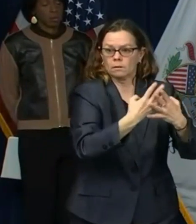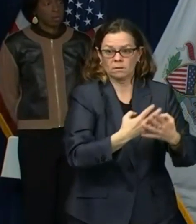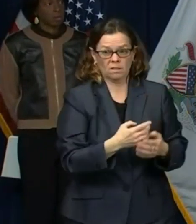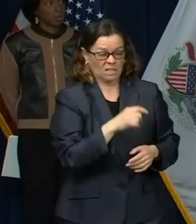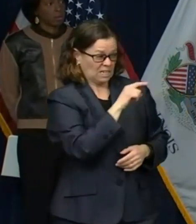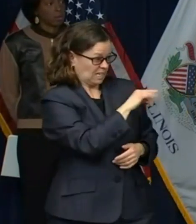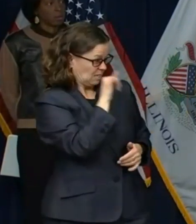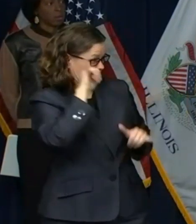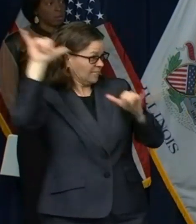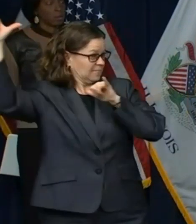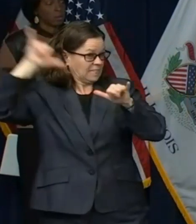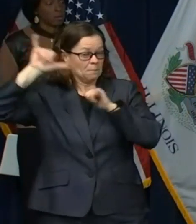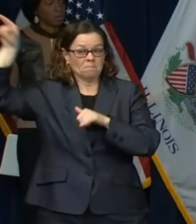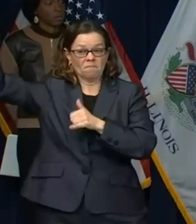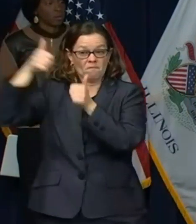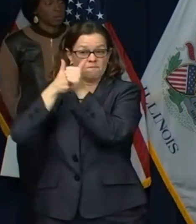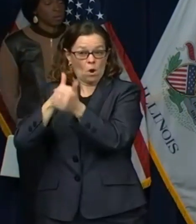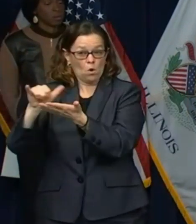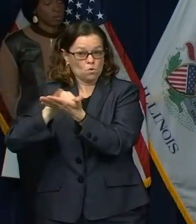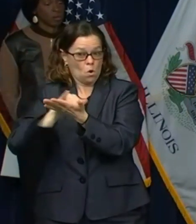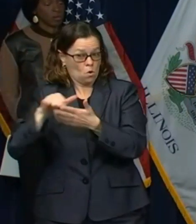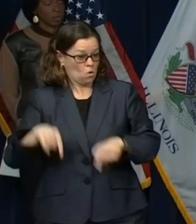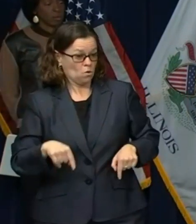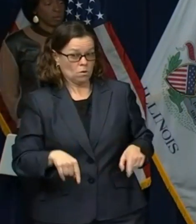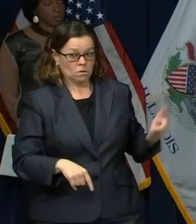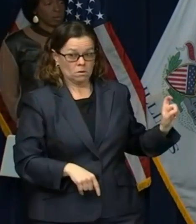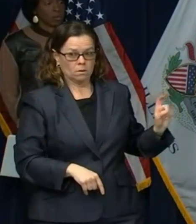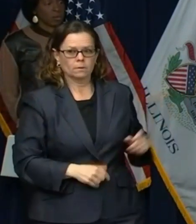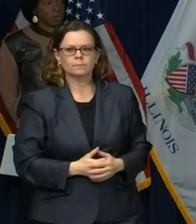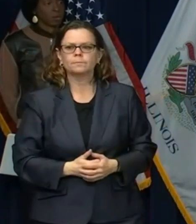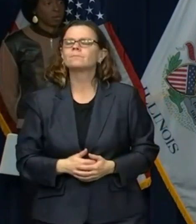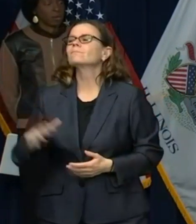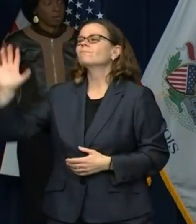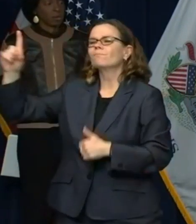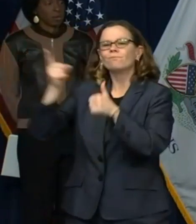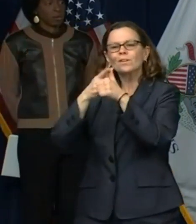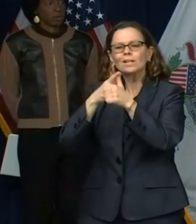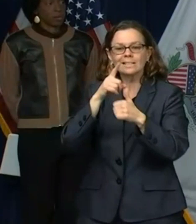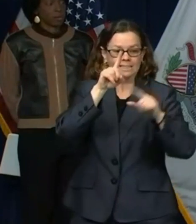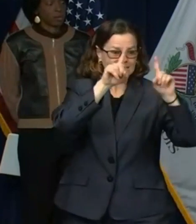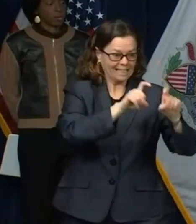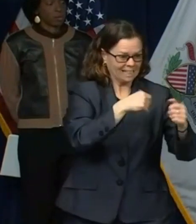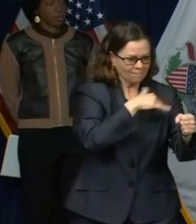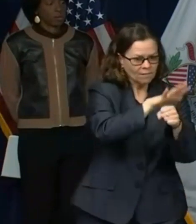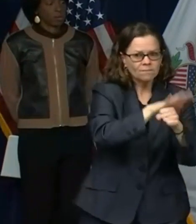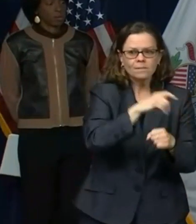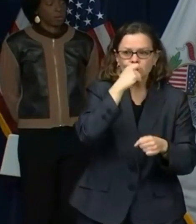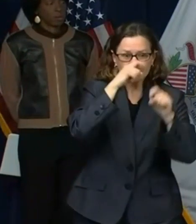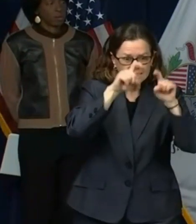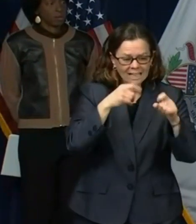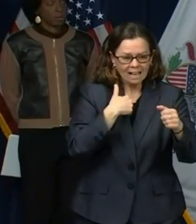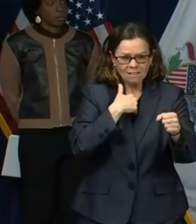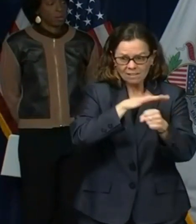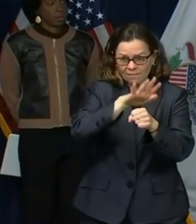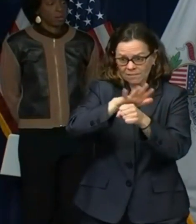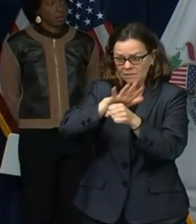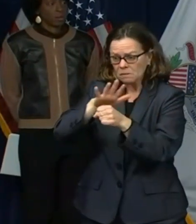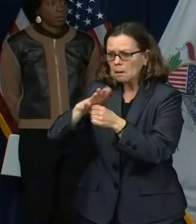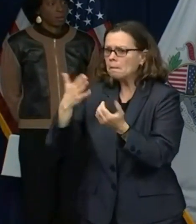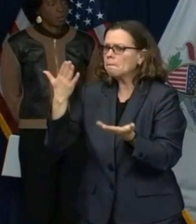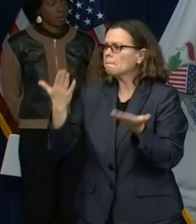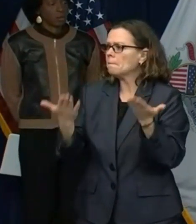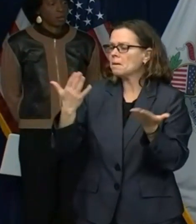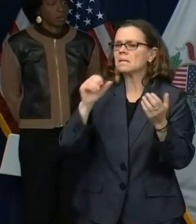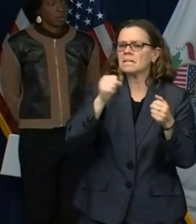collection for that to be something useful, but absolutely possible for us to make that, you know, independent pharmacy is a